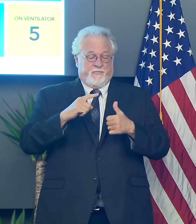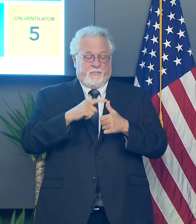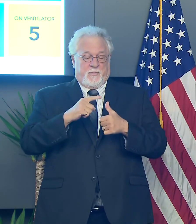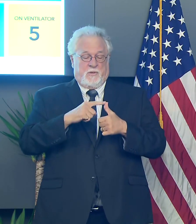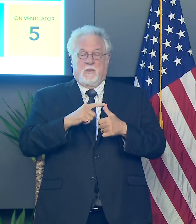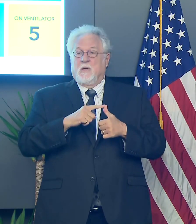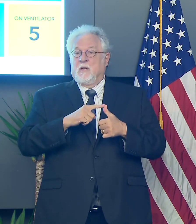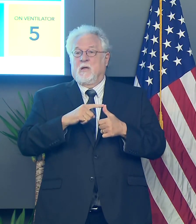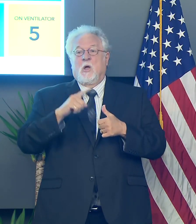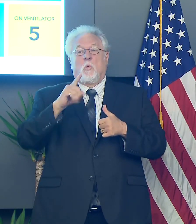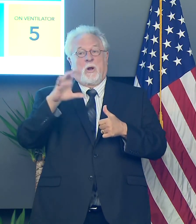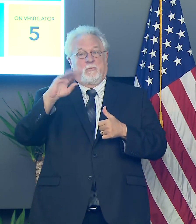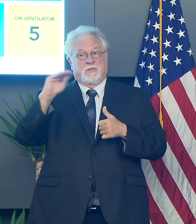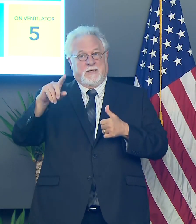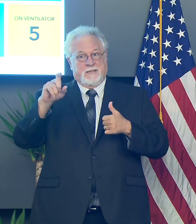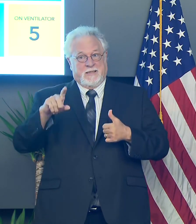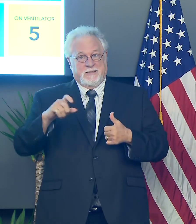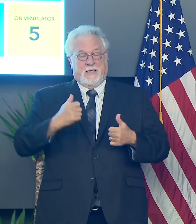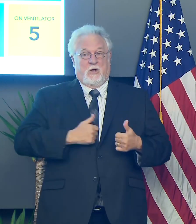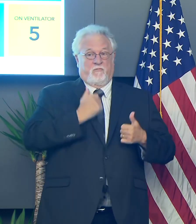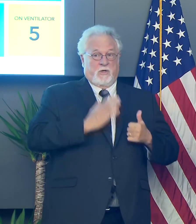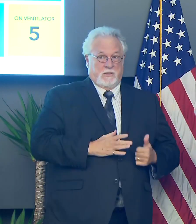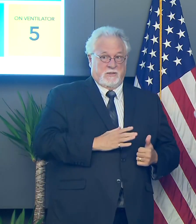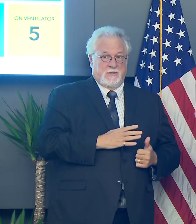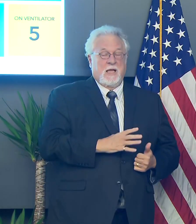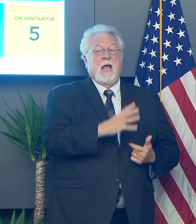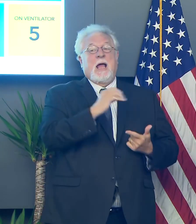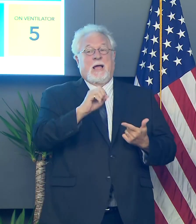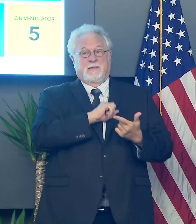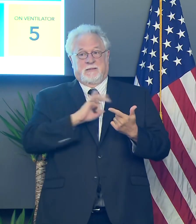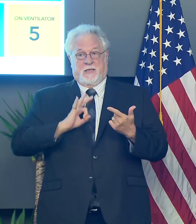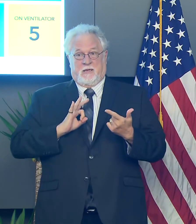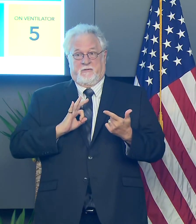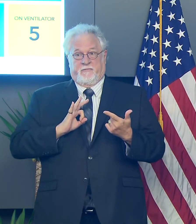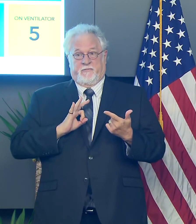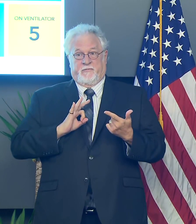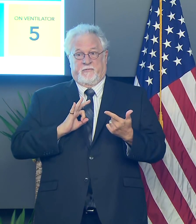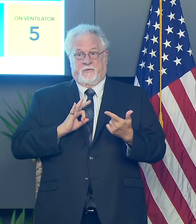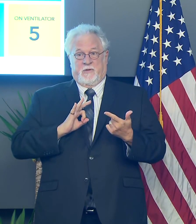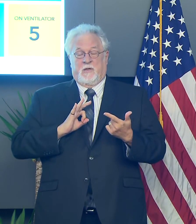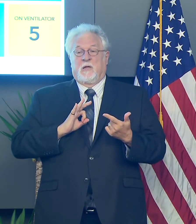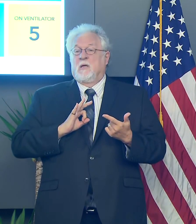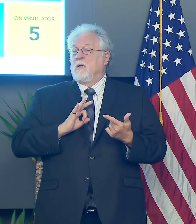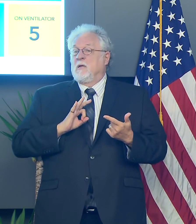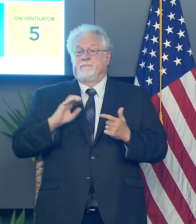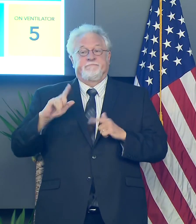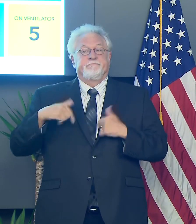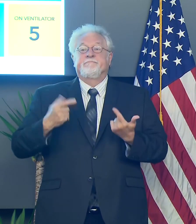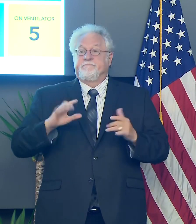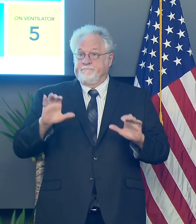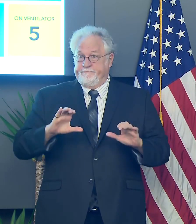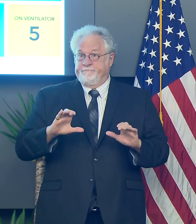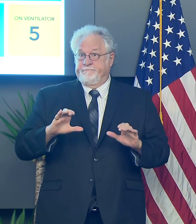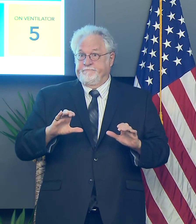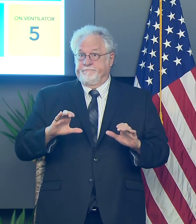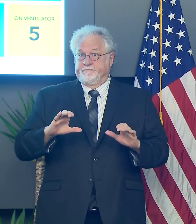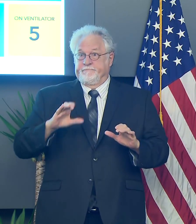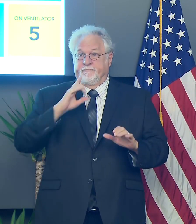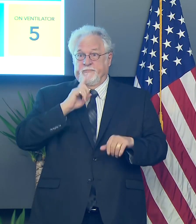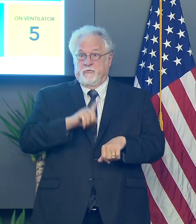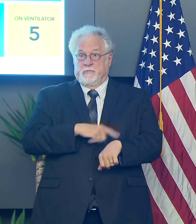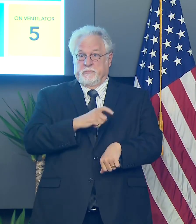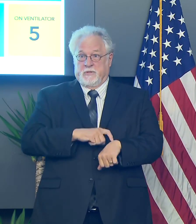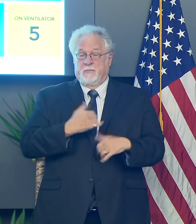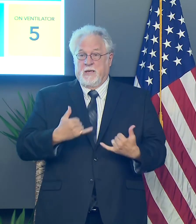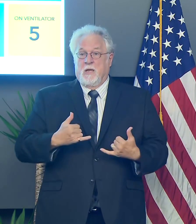100% testing of residents and of staff. Uh, and we've been doing that, uh, for some time now,